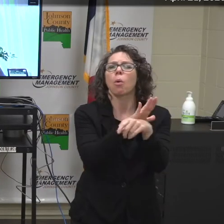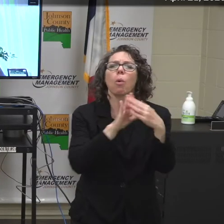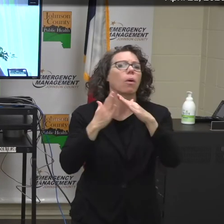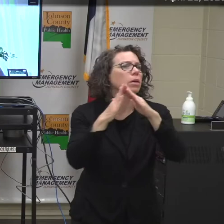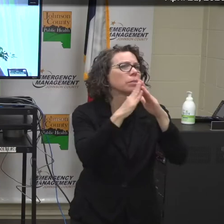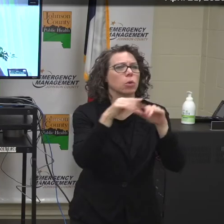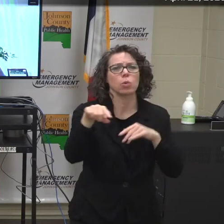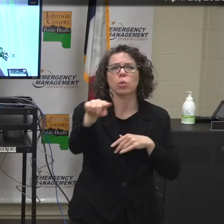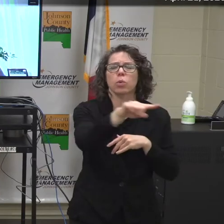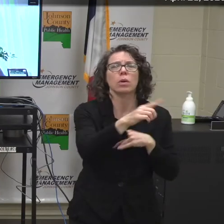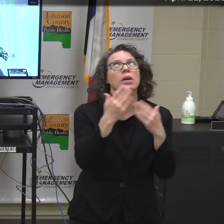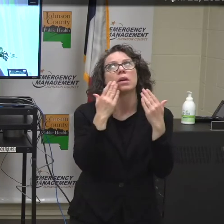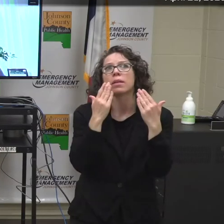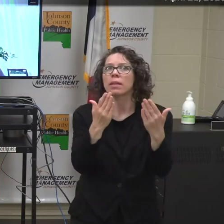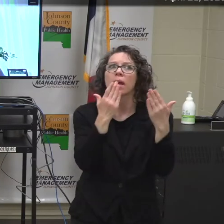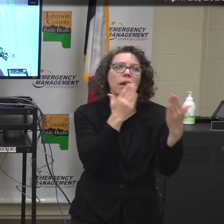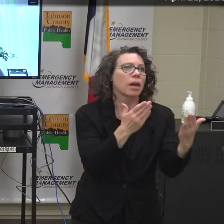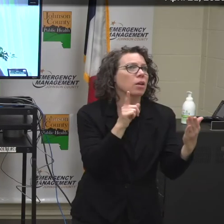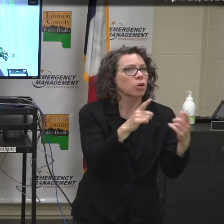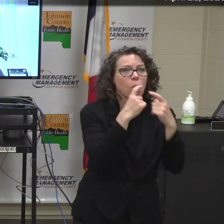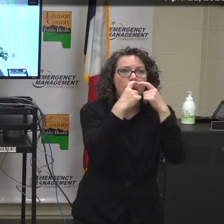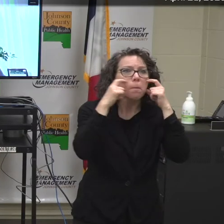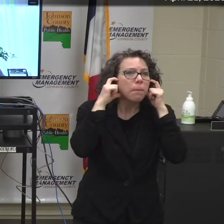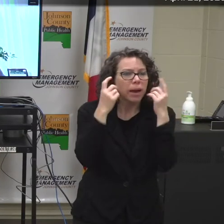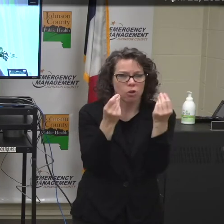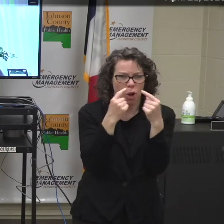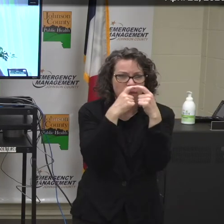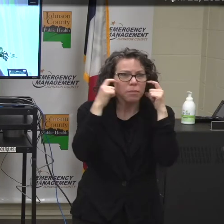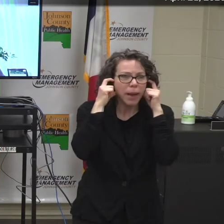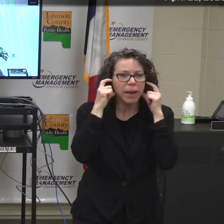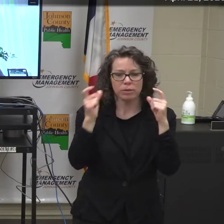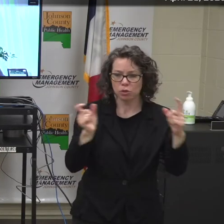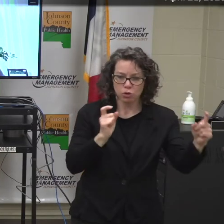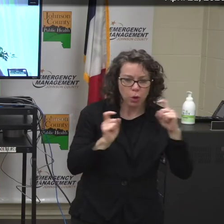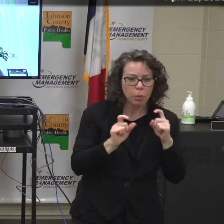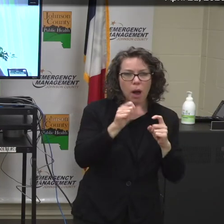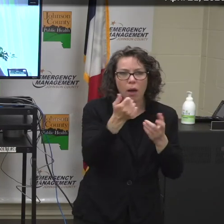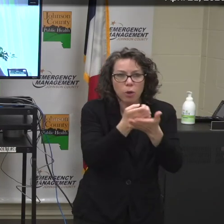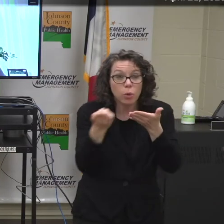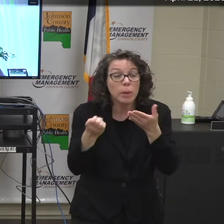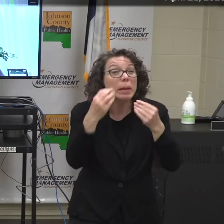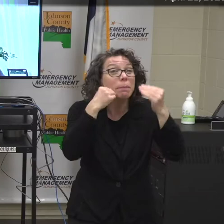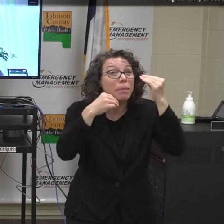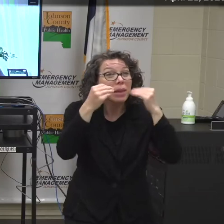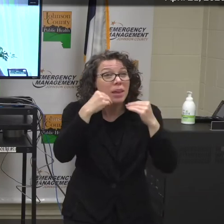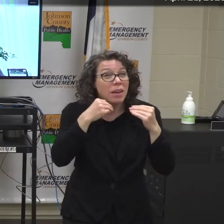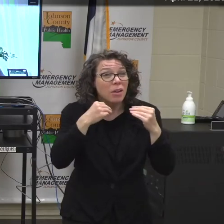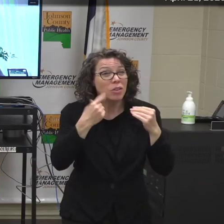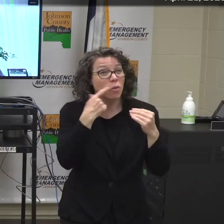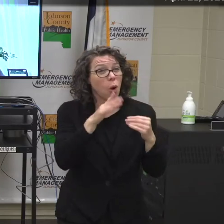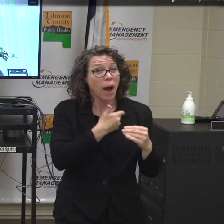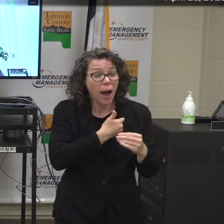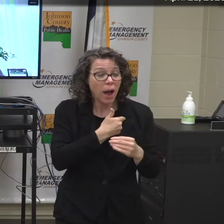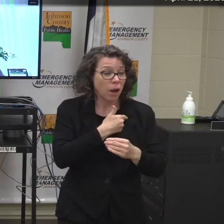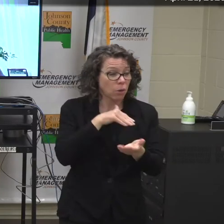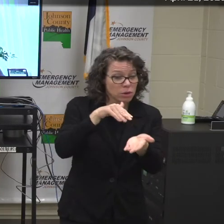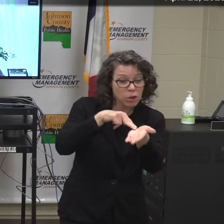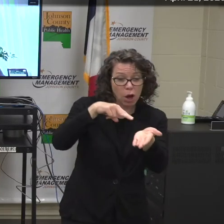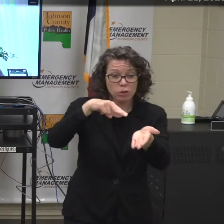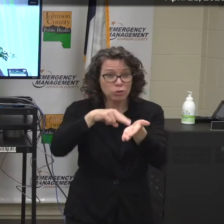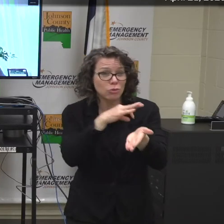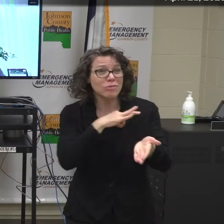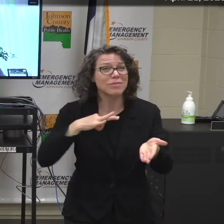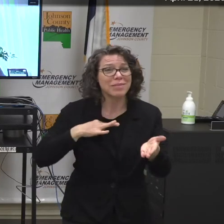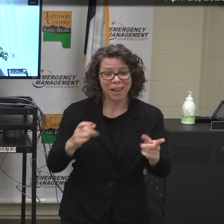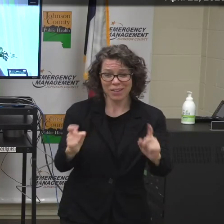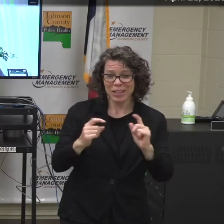the many, many donations of cloth masks, other supplies and meals for our employees. We appreciate these contributions